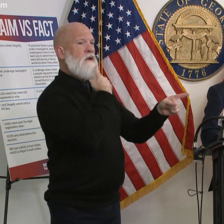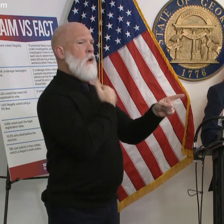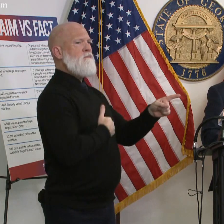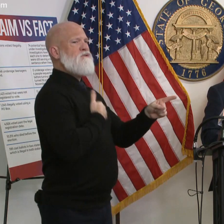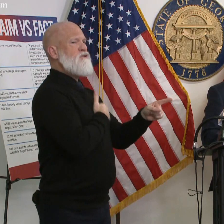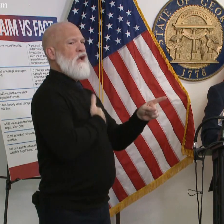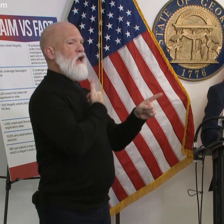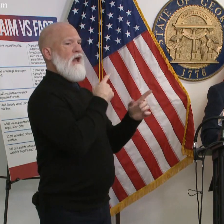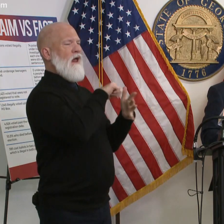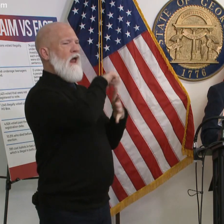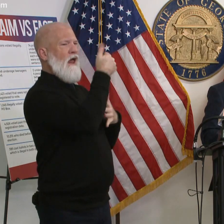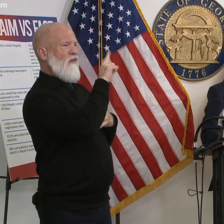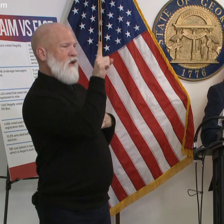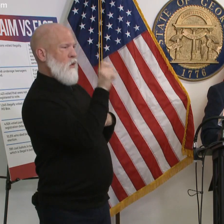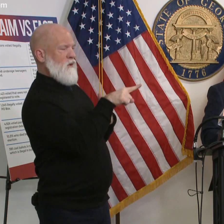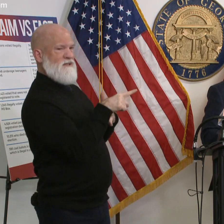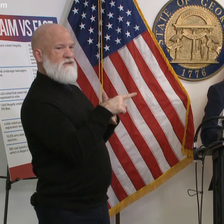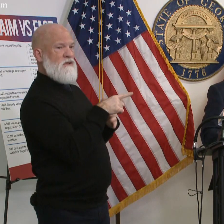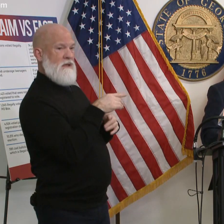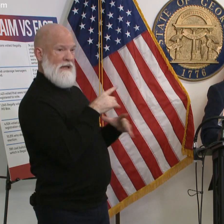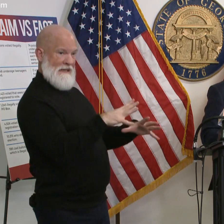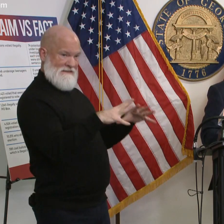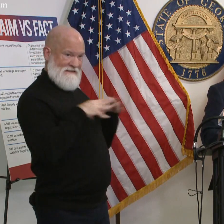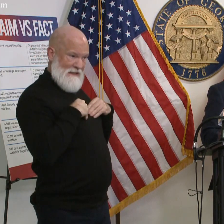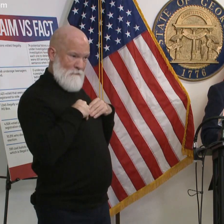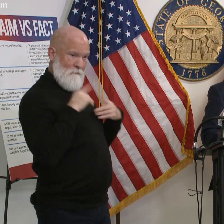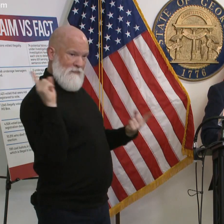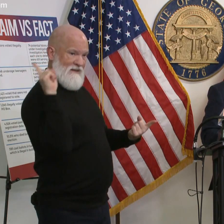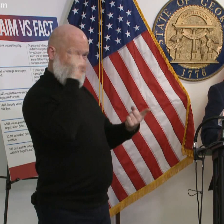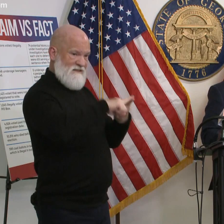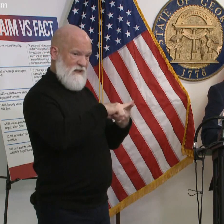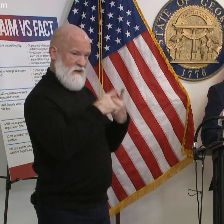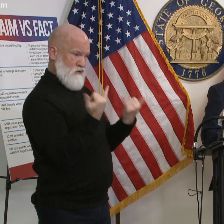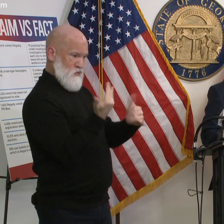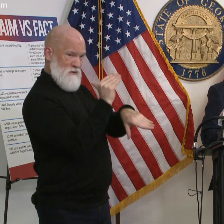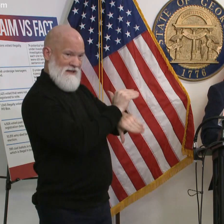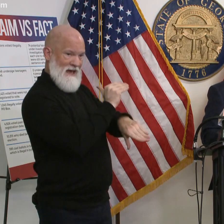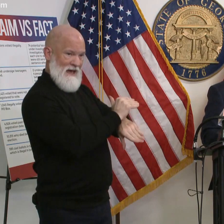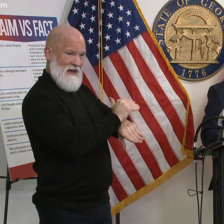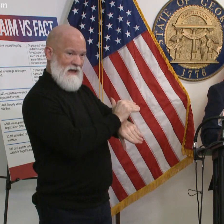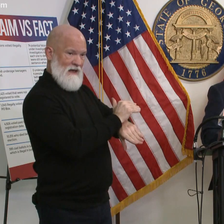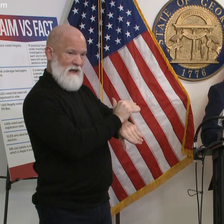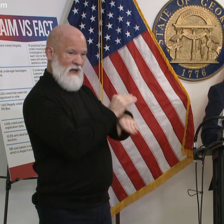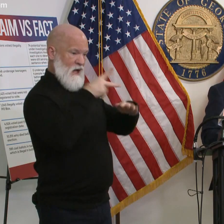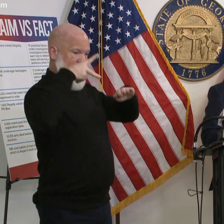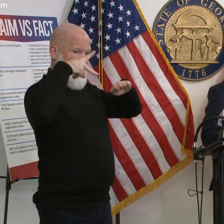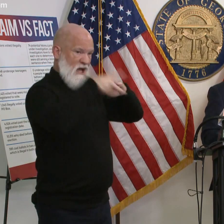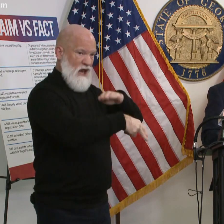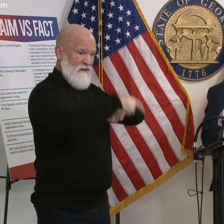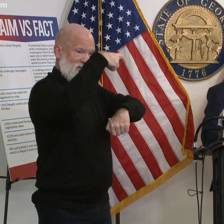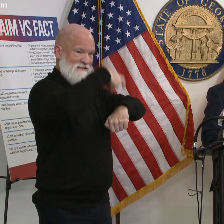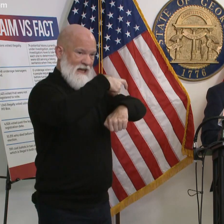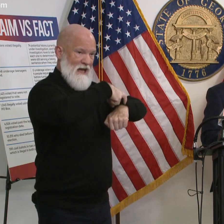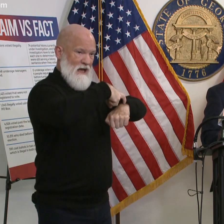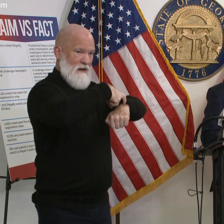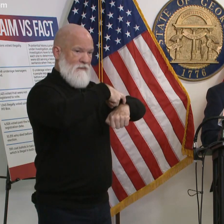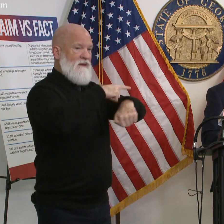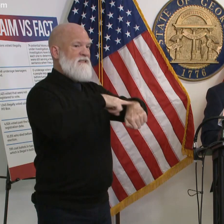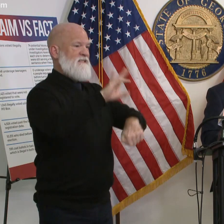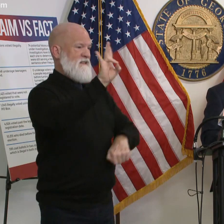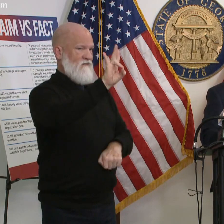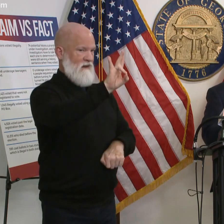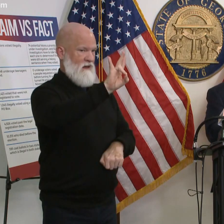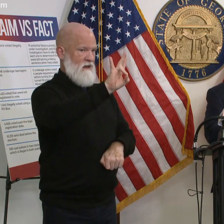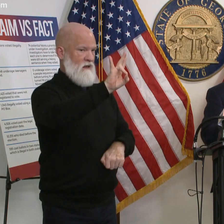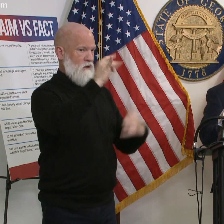can you accept them until tonight the cutoff is seven o'clock tonight um that includes drop boxes that to be locked by seven o